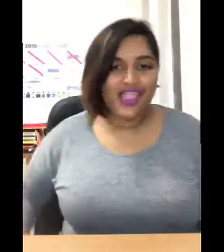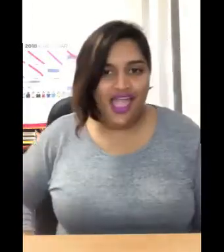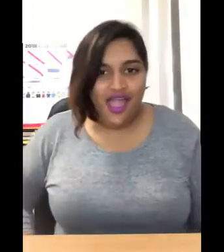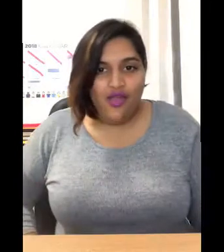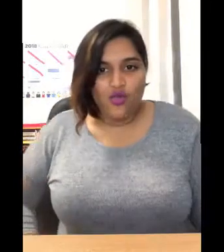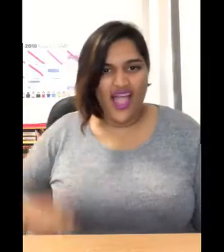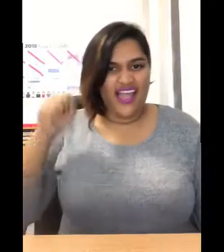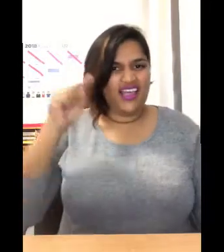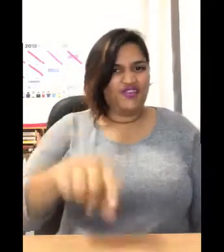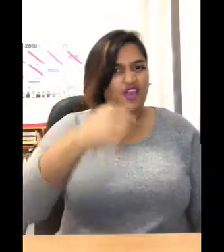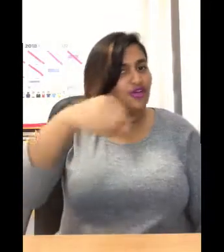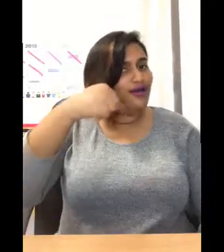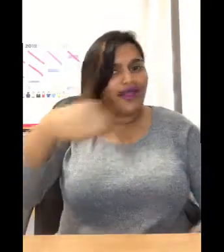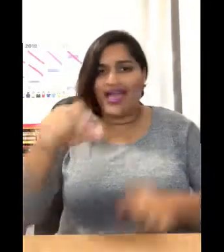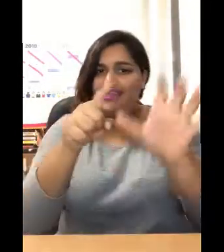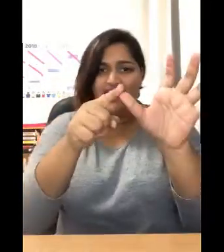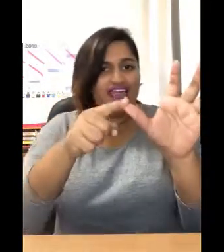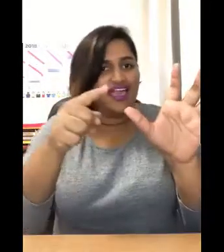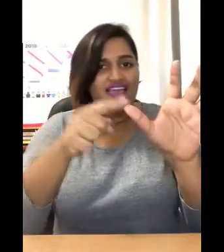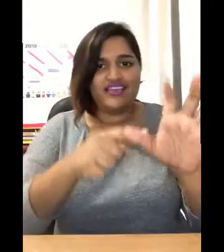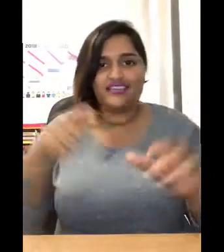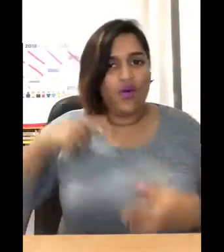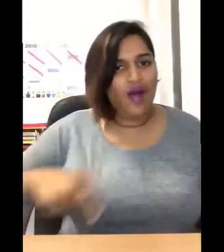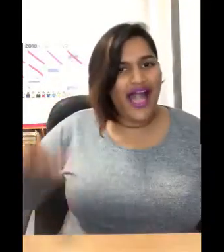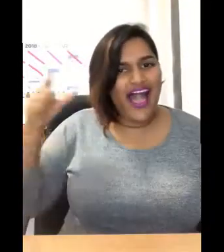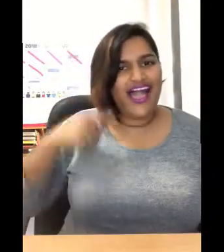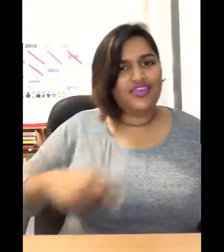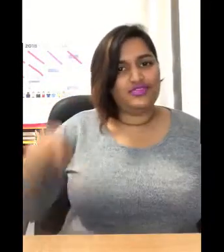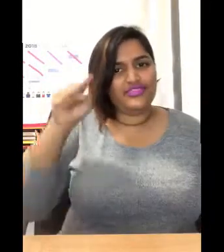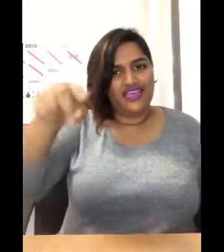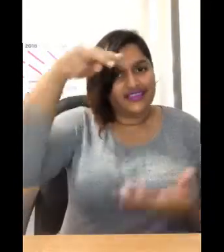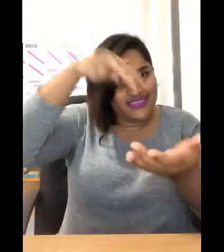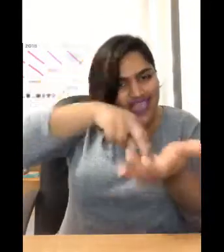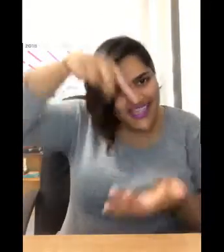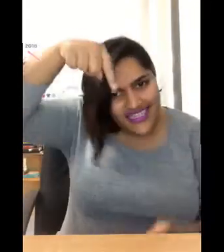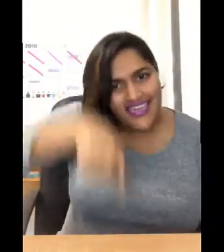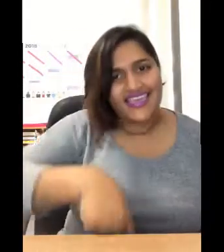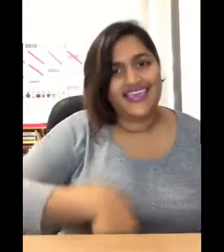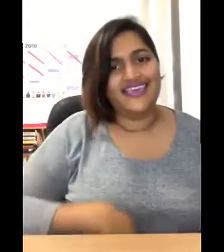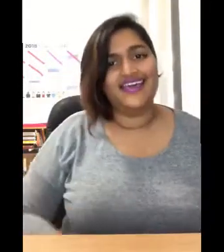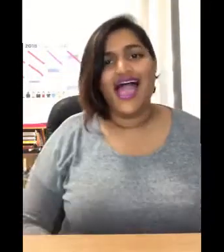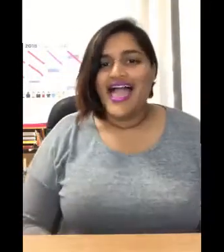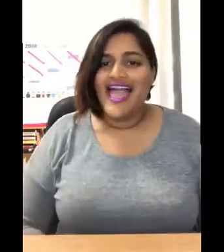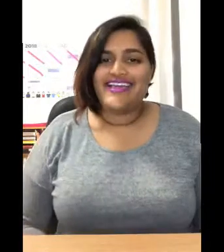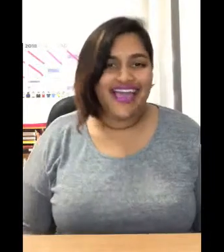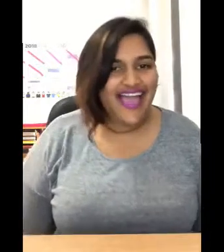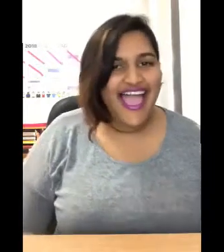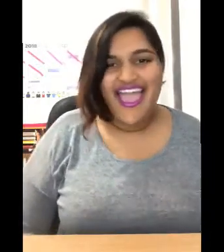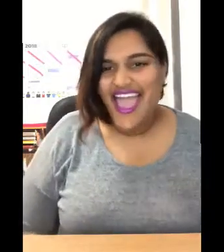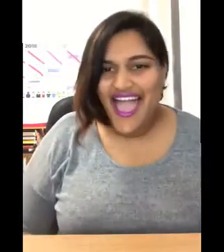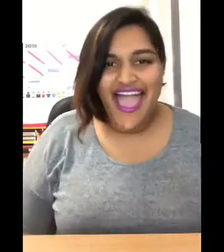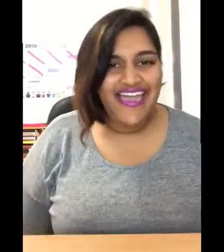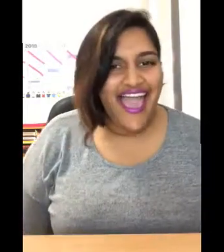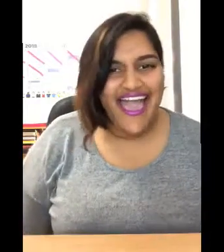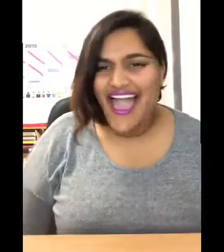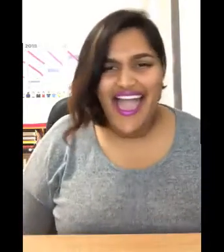Well, if you don't have the answer, why are you still standing here? Hey, hey, hey, hey,